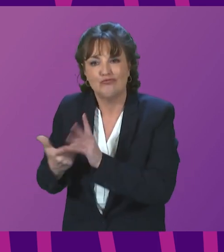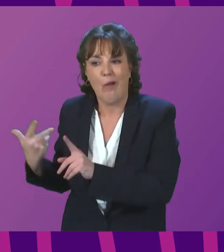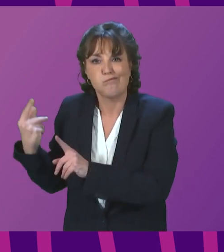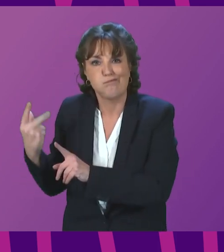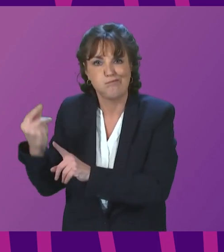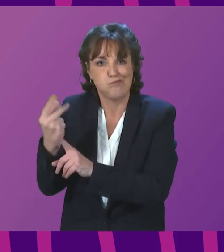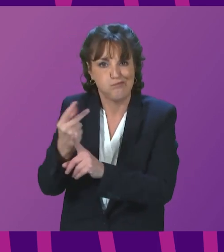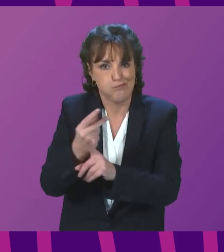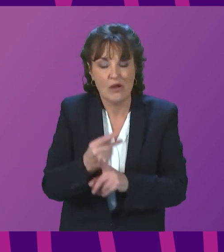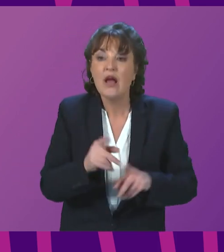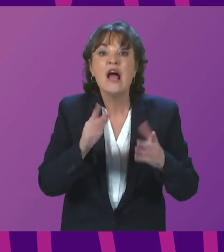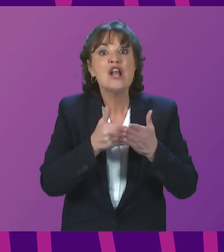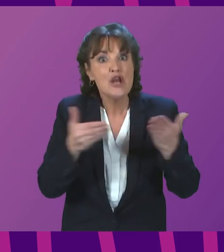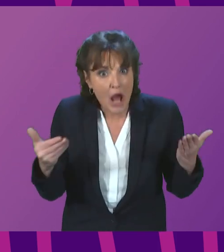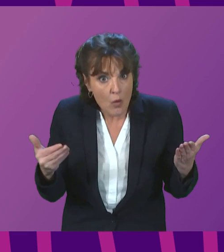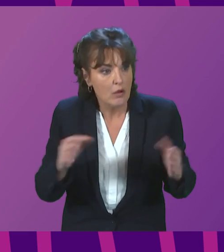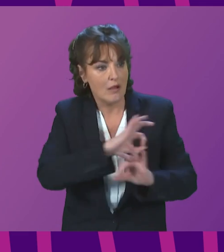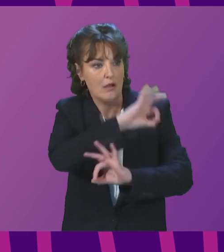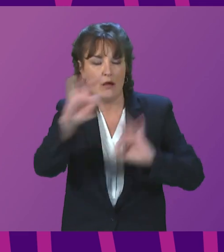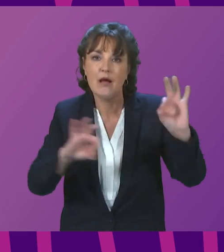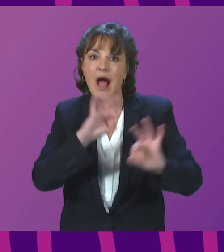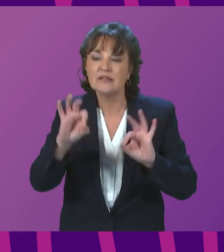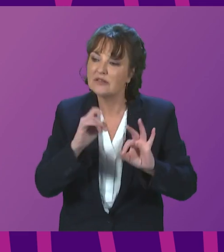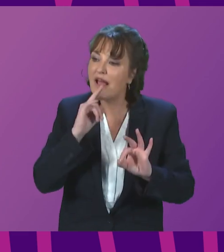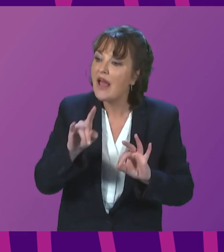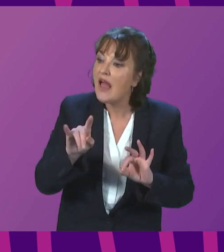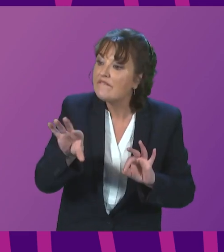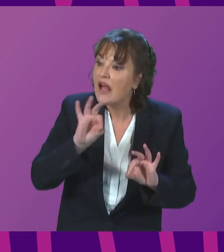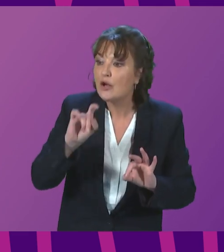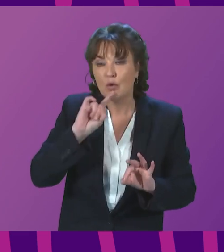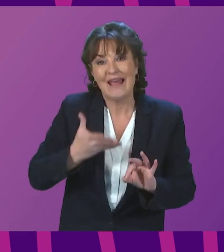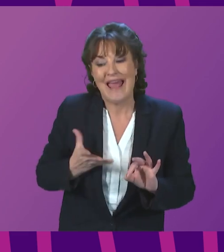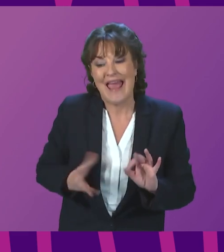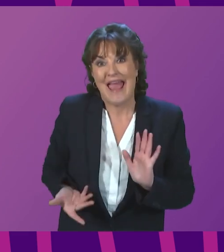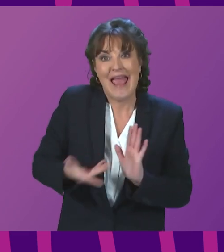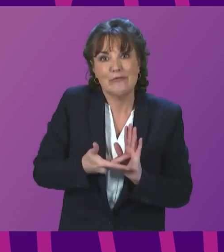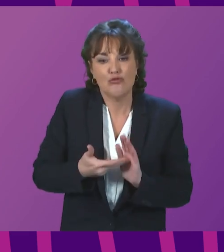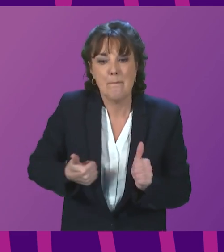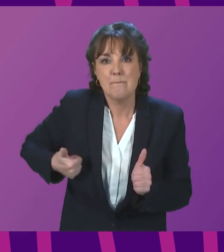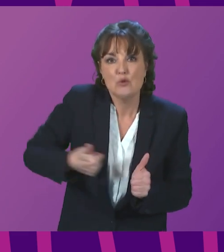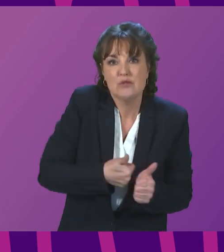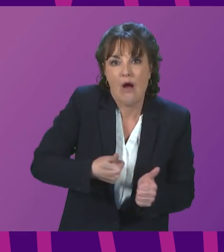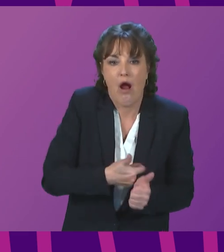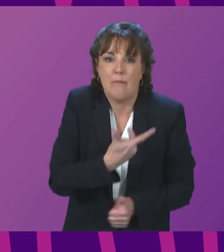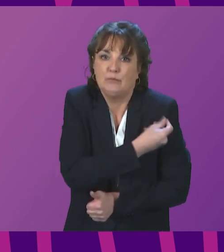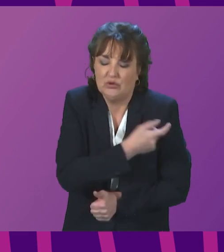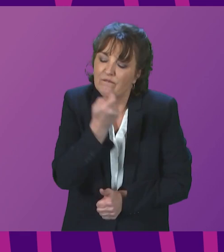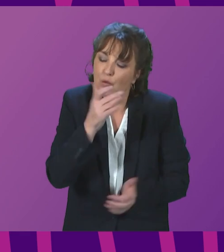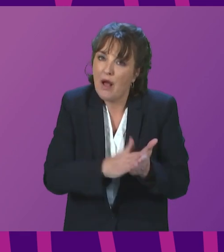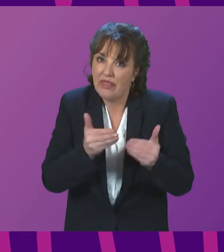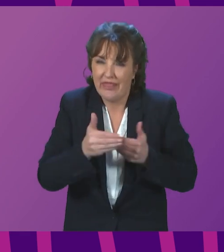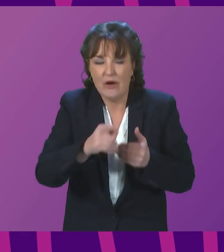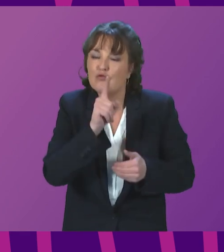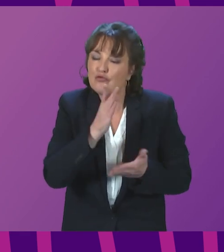all of those who are now eligible for their additional booster. These vaccinations will continue over the next few months as these